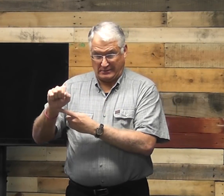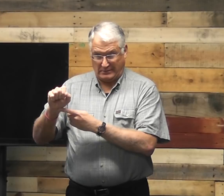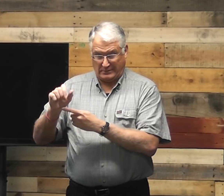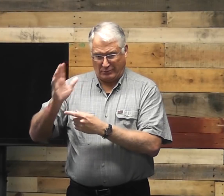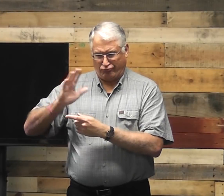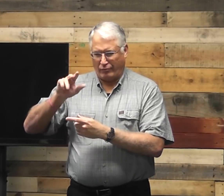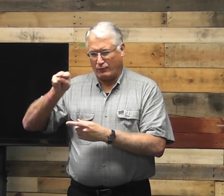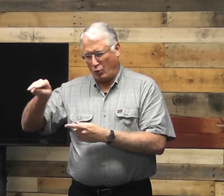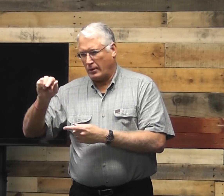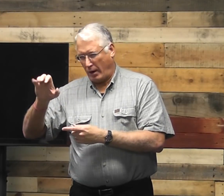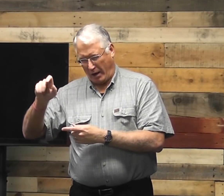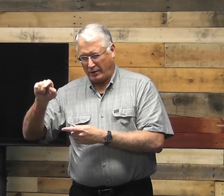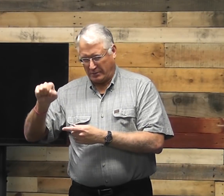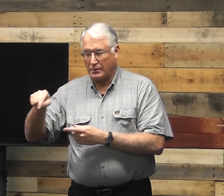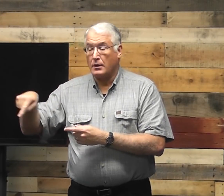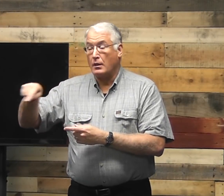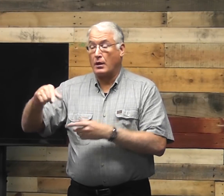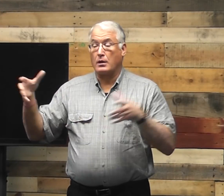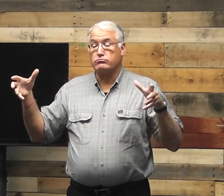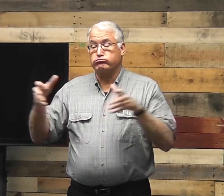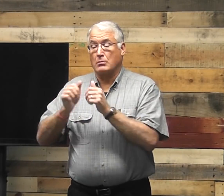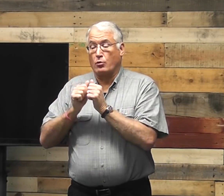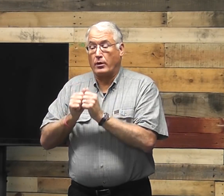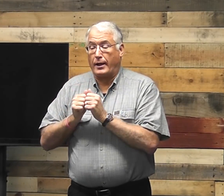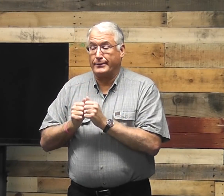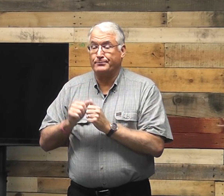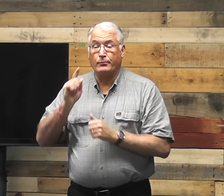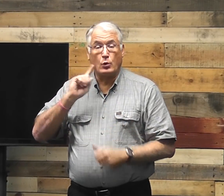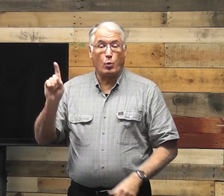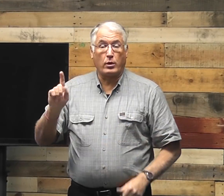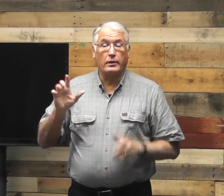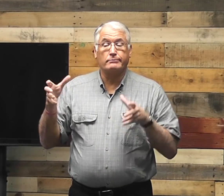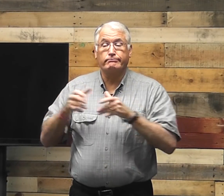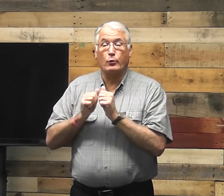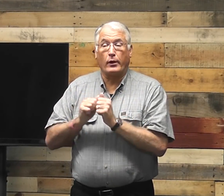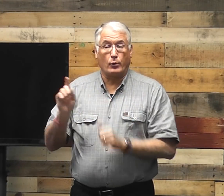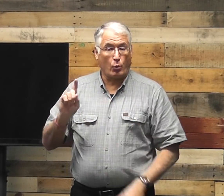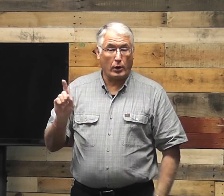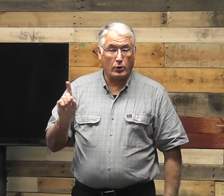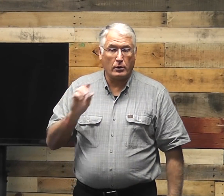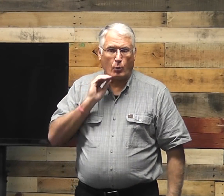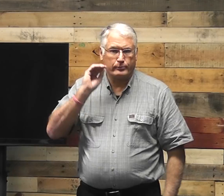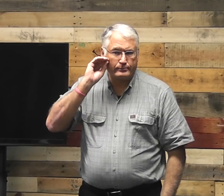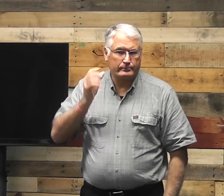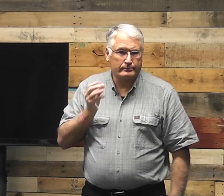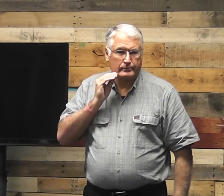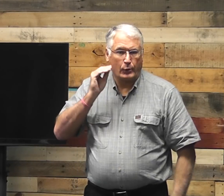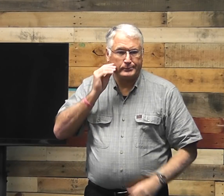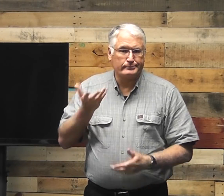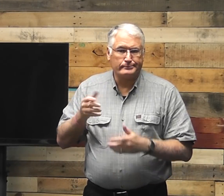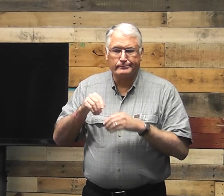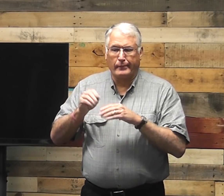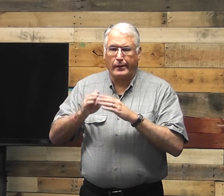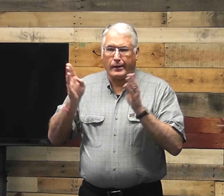the book of Acts, if we look at the book of Acts, those who came together, where did they gather? In homes,